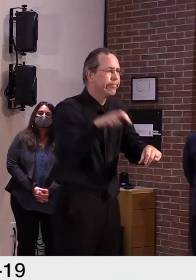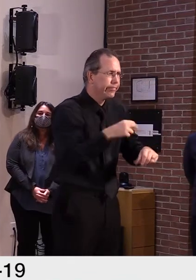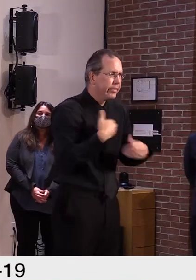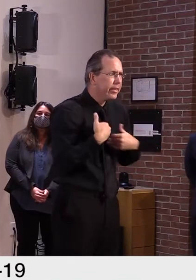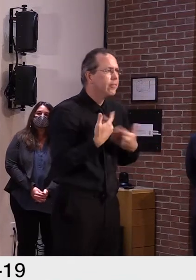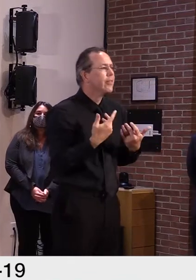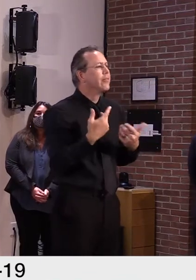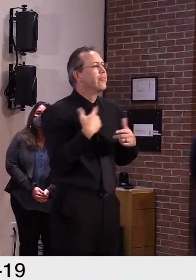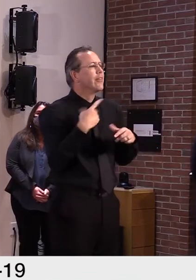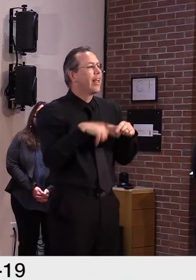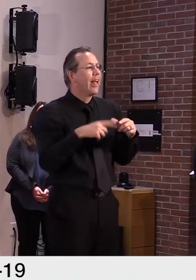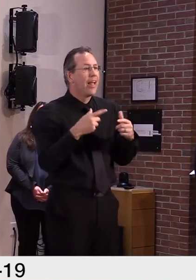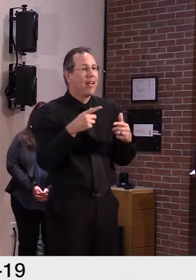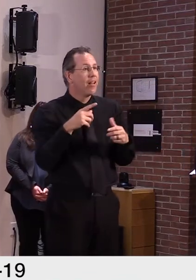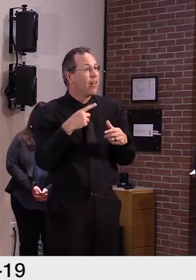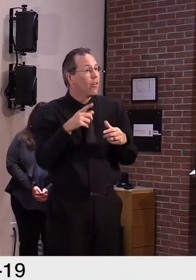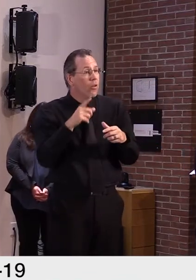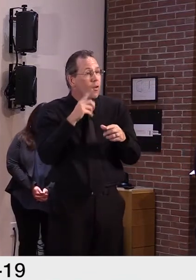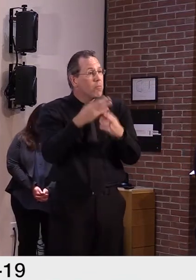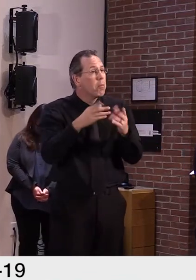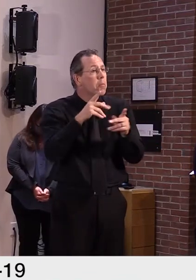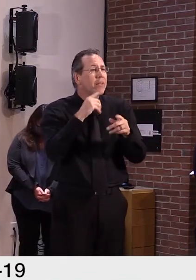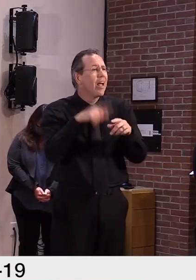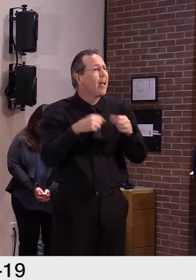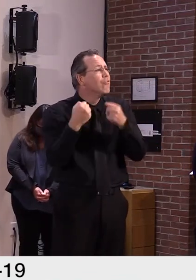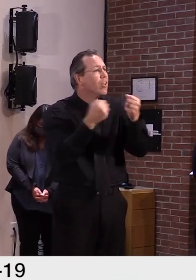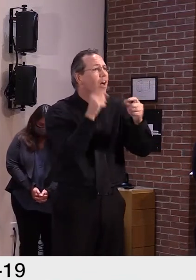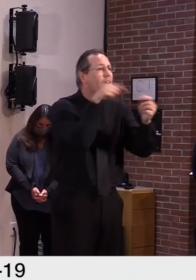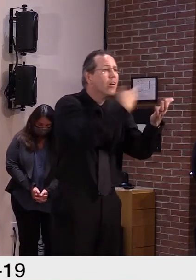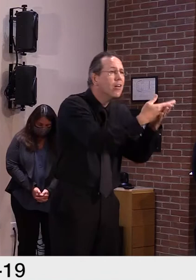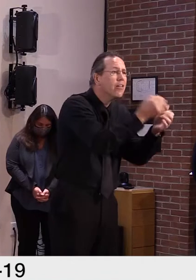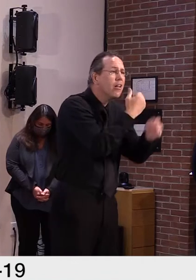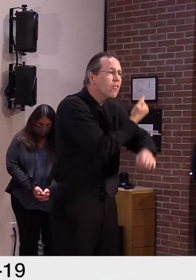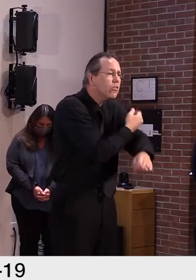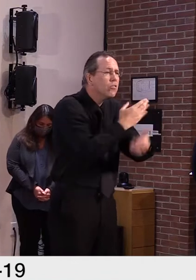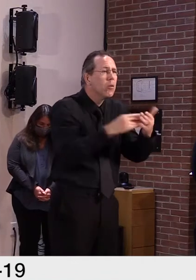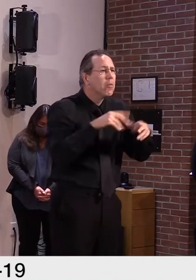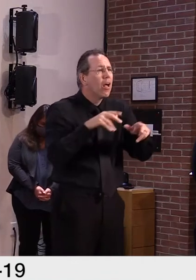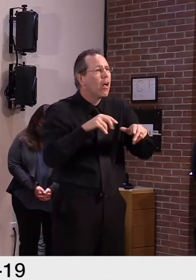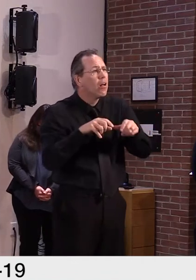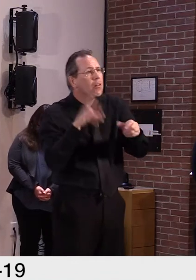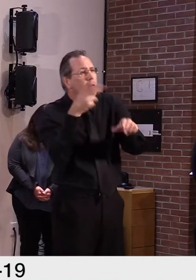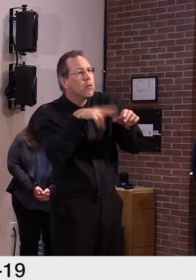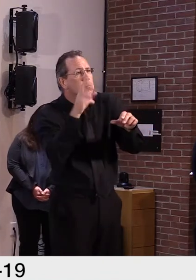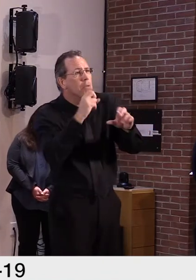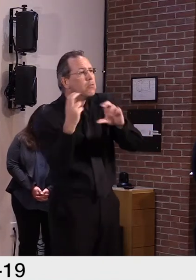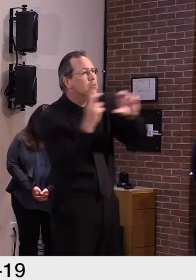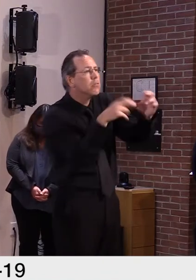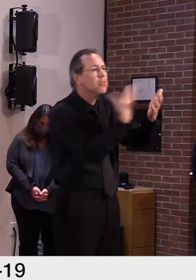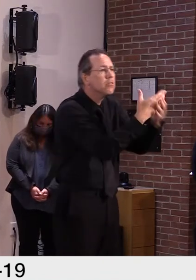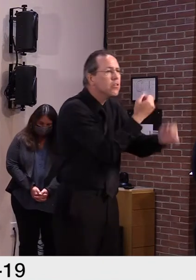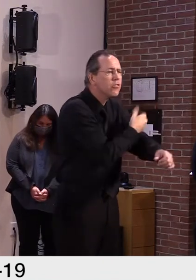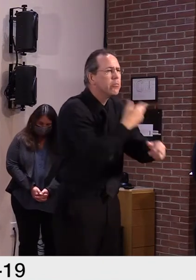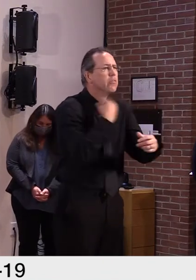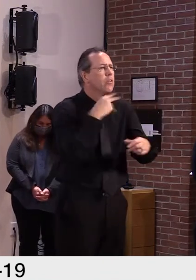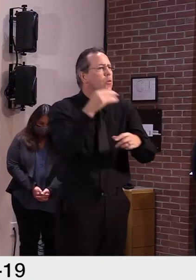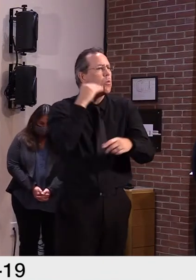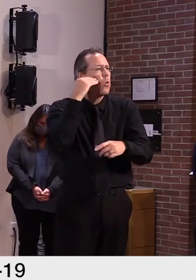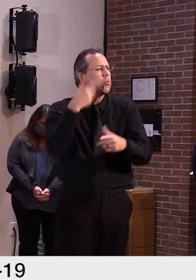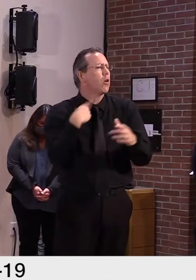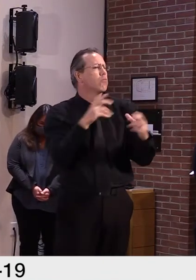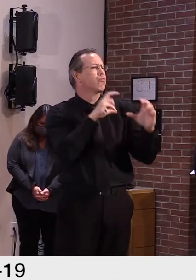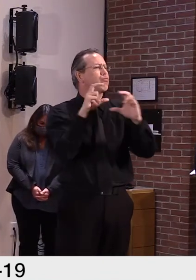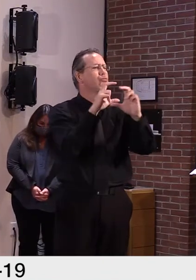site, we can kind of come to them, which I think would be really helpful. And then